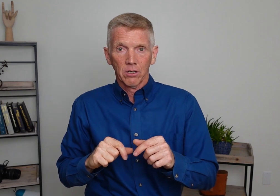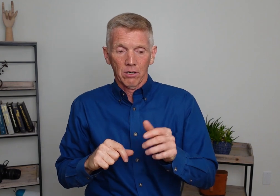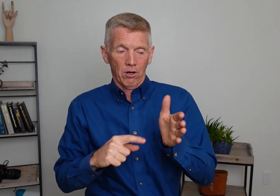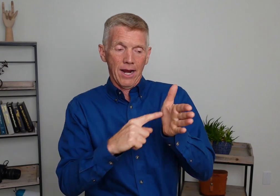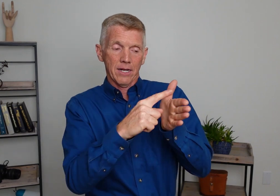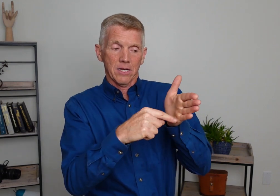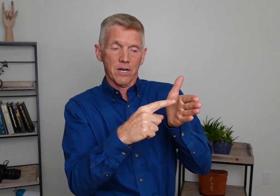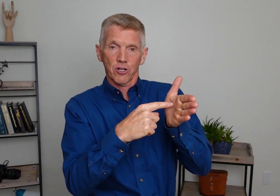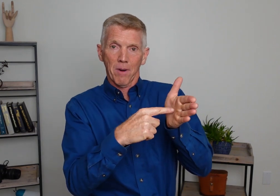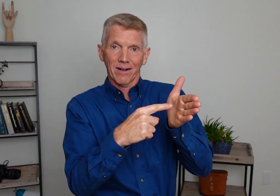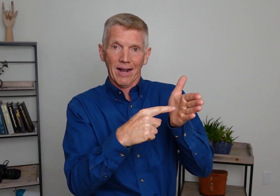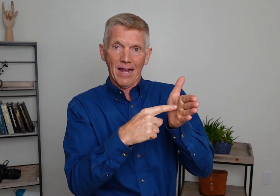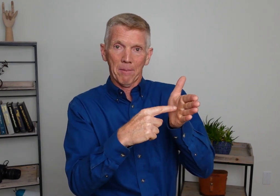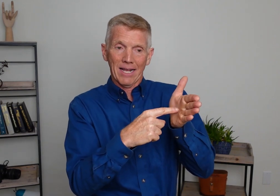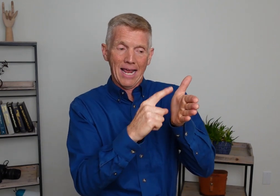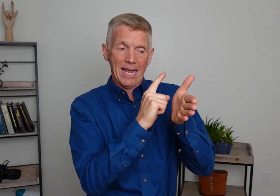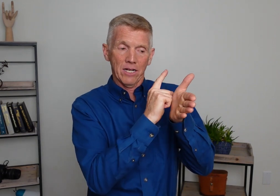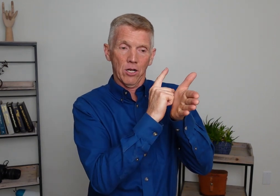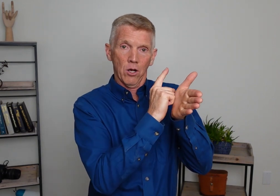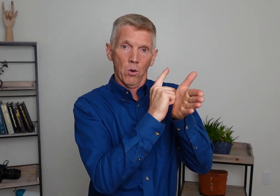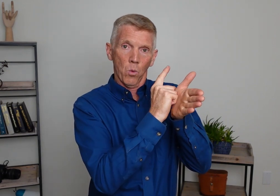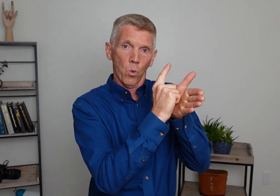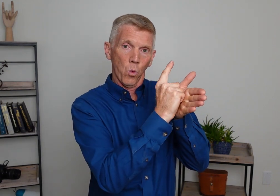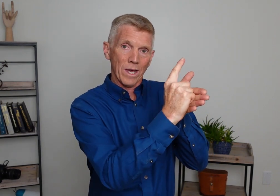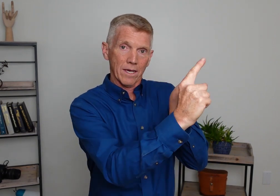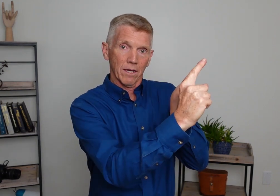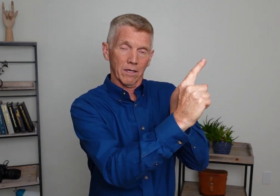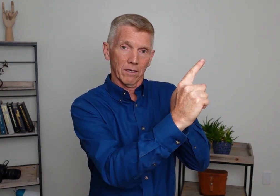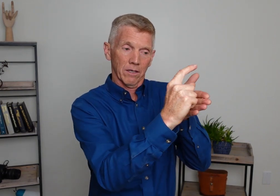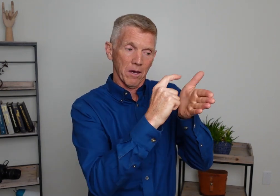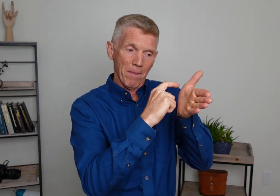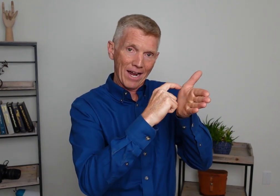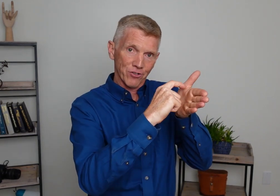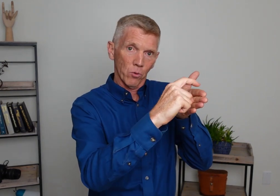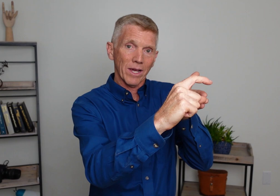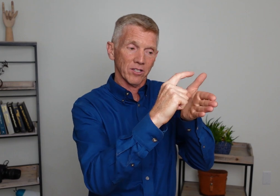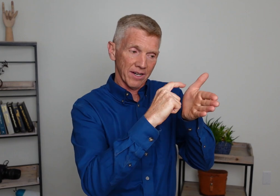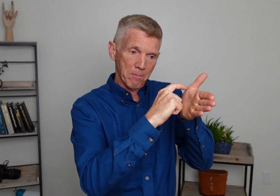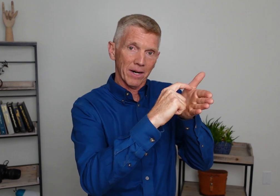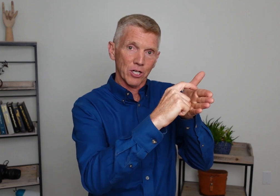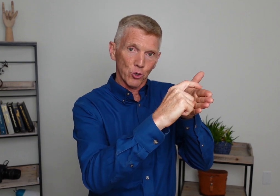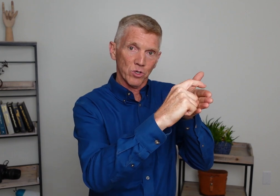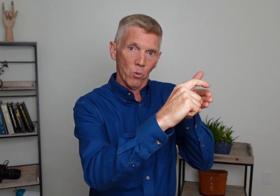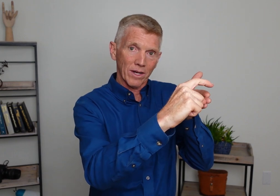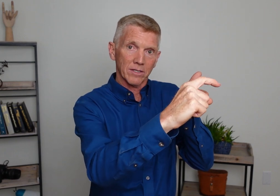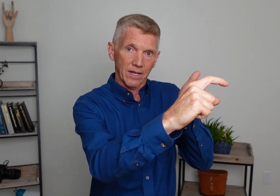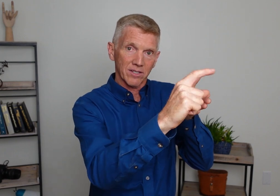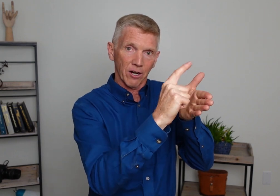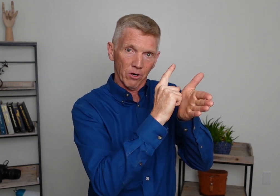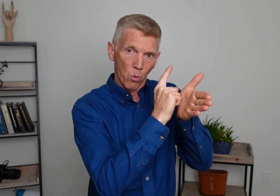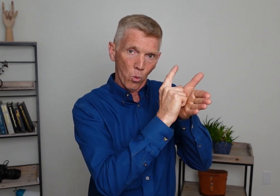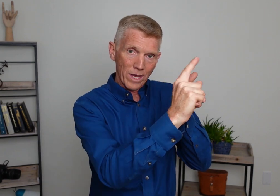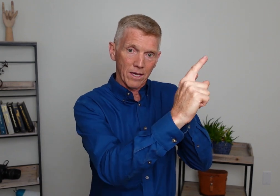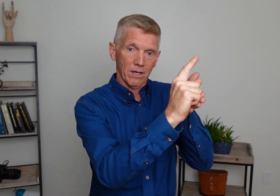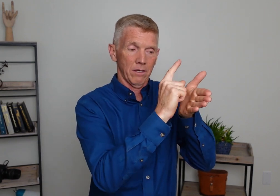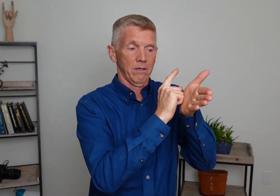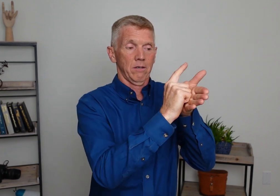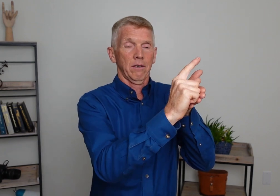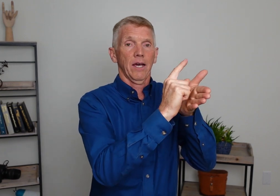Right? Here's my non-diamond hand. Week. Imagine the week. Sunday, Monday, Tuesday, Wednesday, etc. Week. Okay.